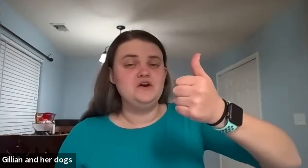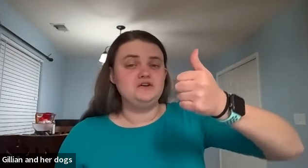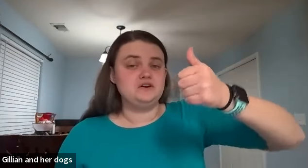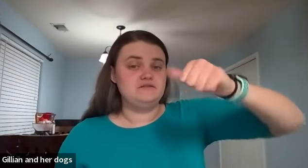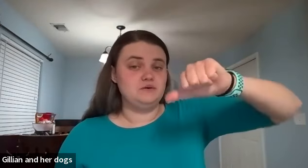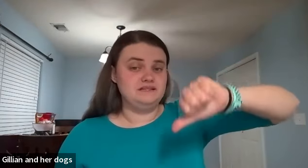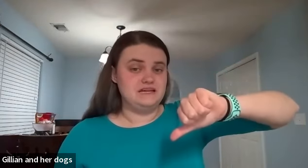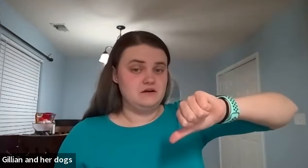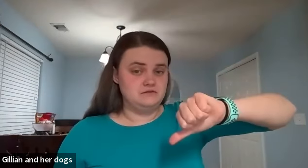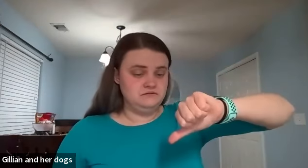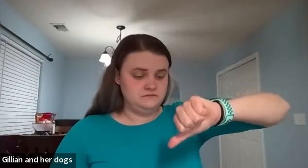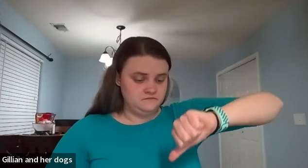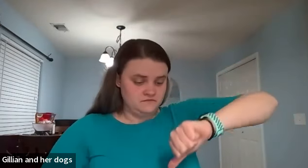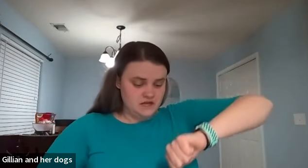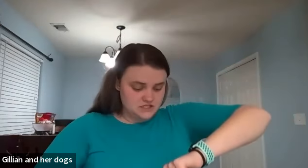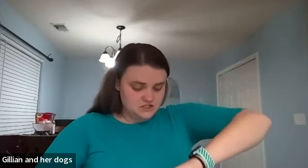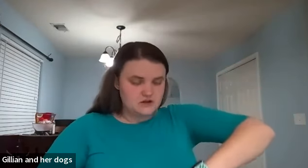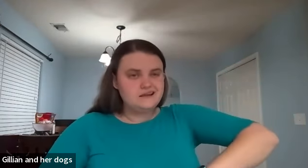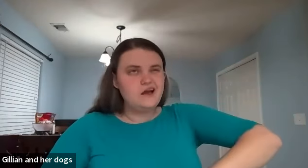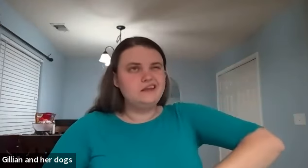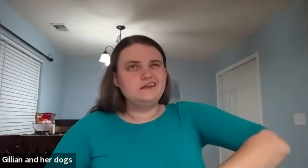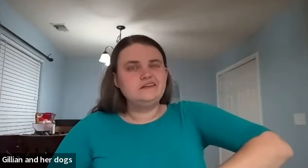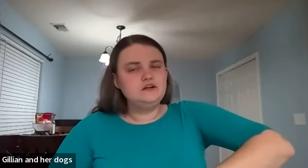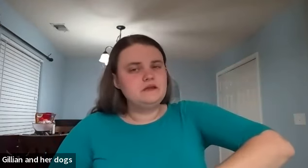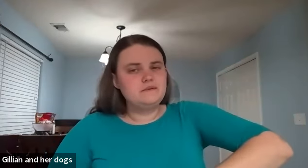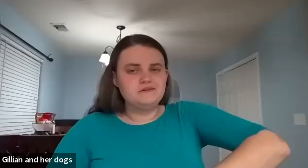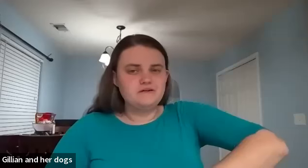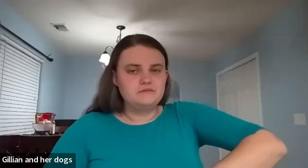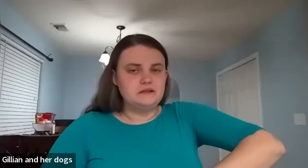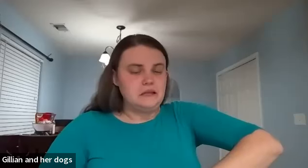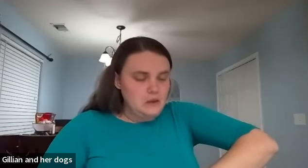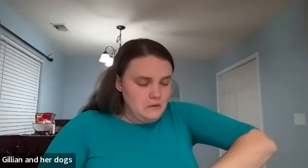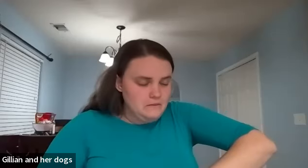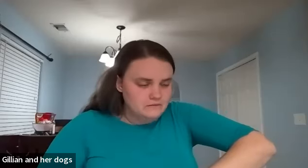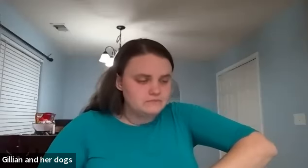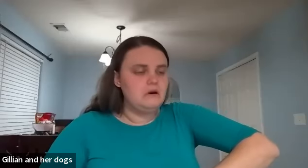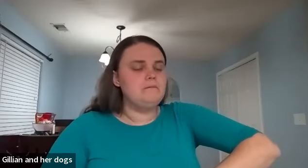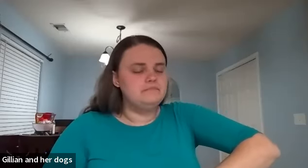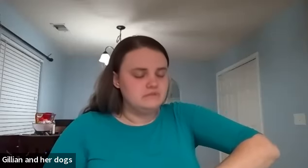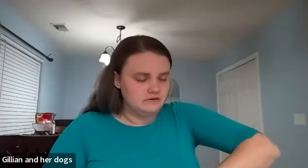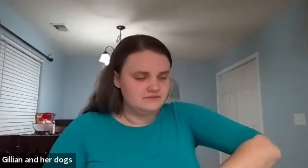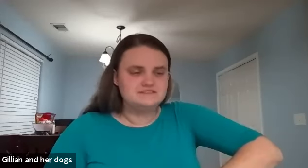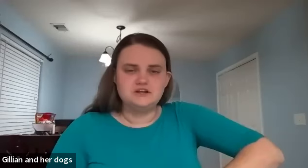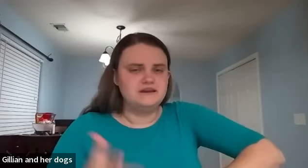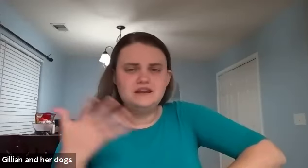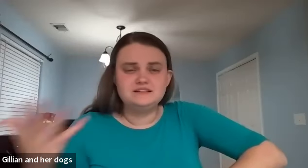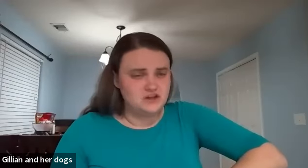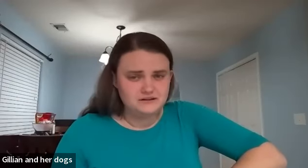you're gonna have it going down and starting a little like a below below sorry i cannot talk